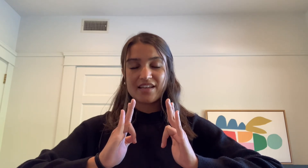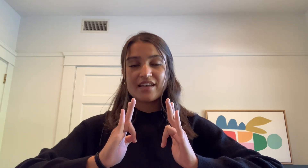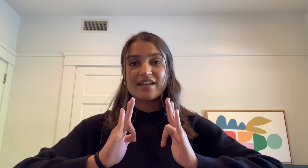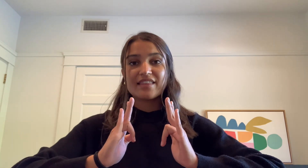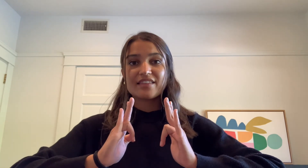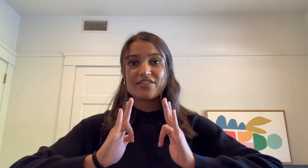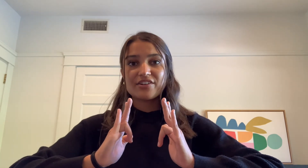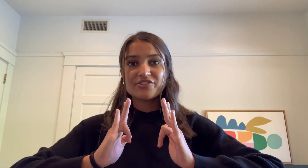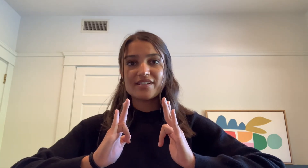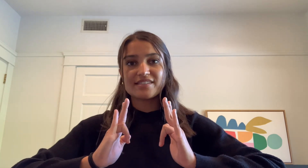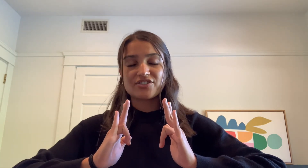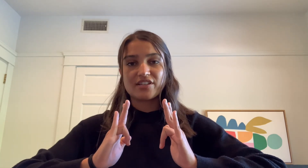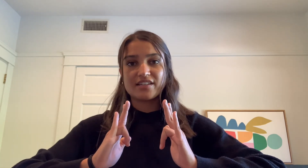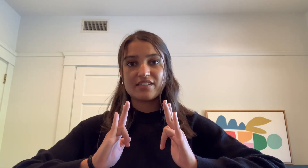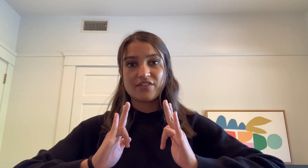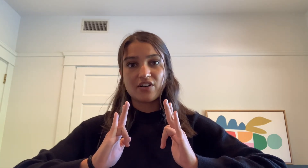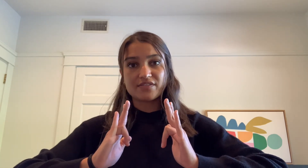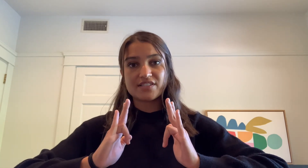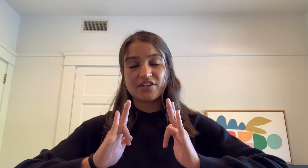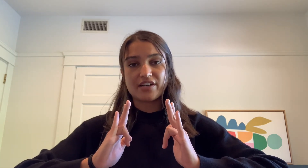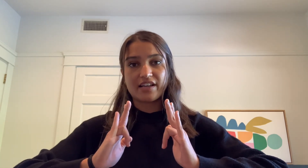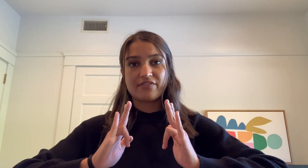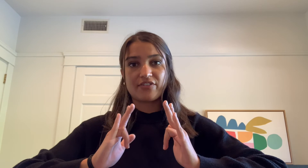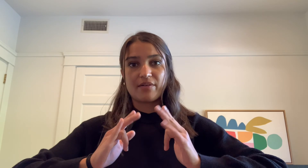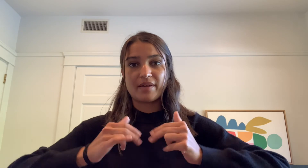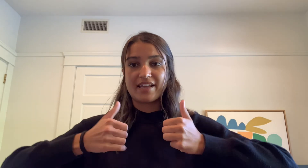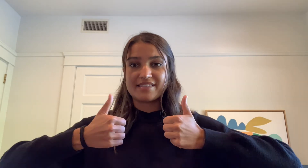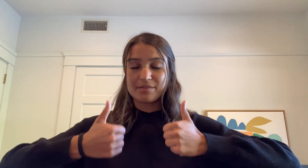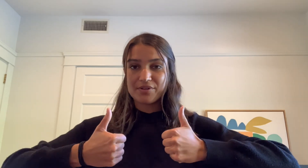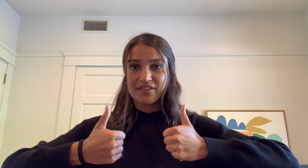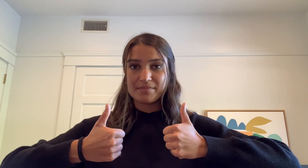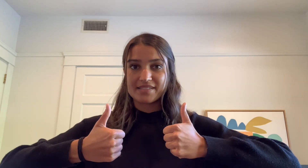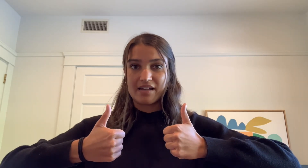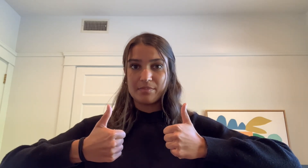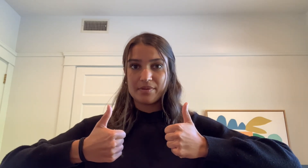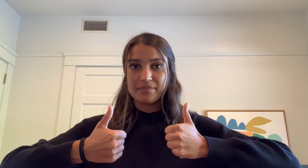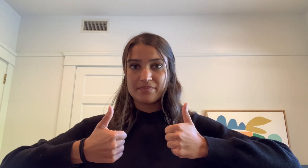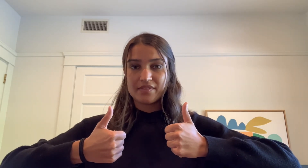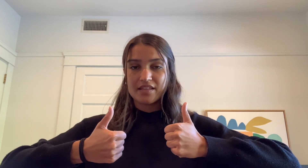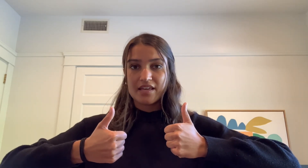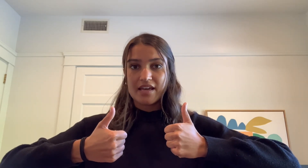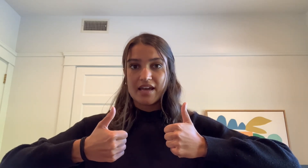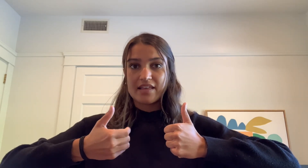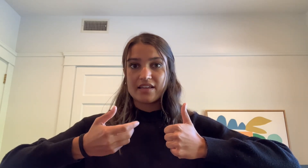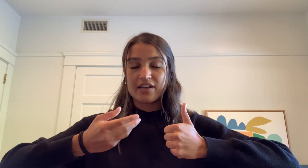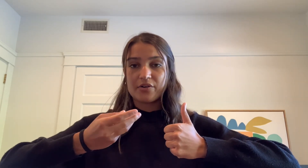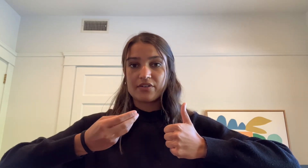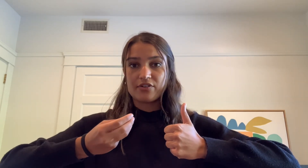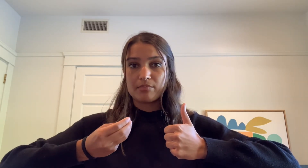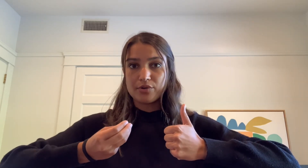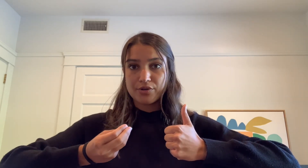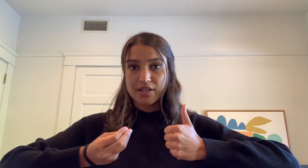The third transition involves starting from a double thumbs up and then going from Mukula